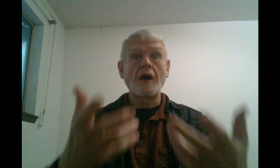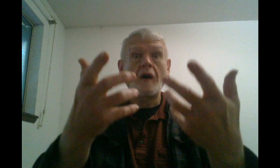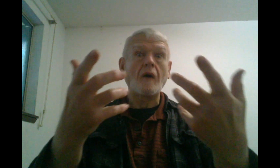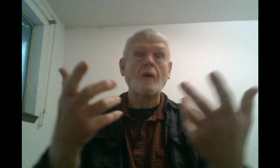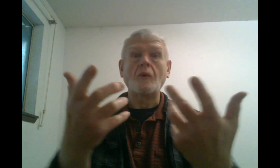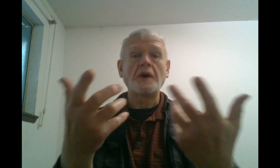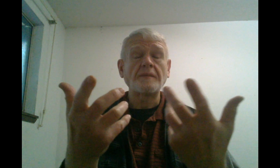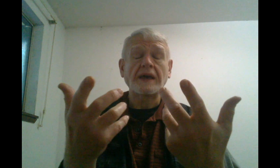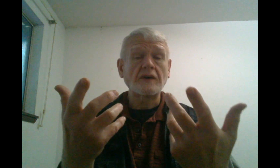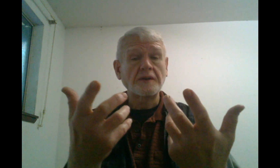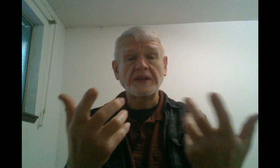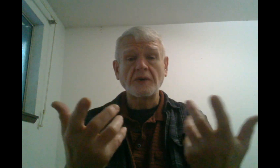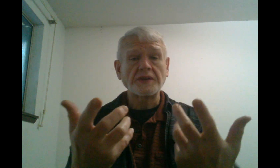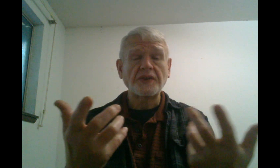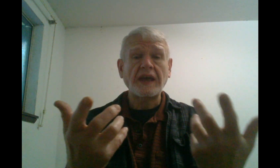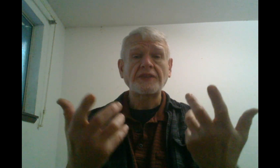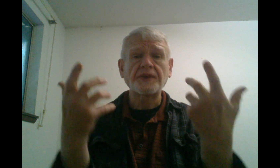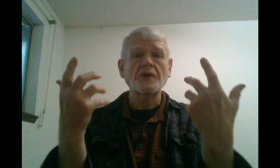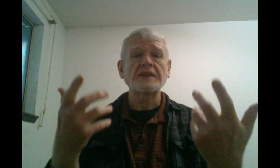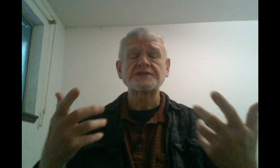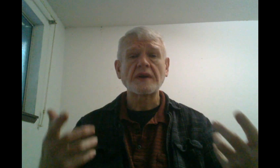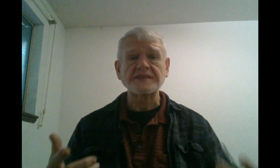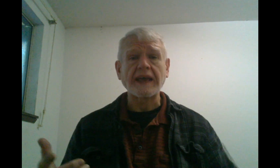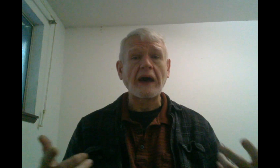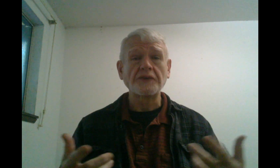So, what am I going to be doing today? Thoroughly stressing out.